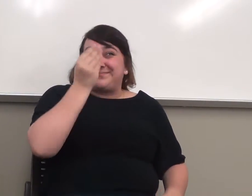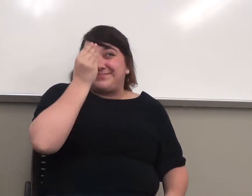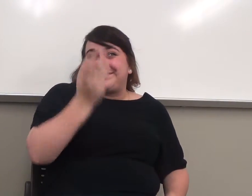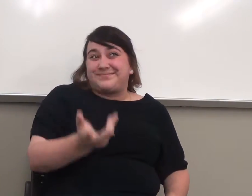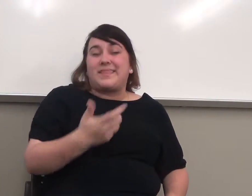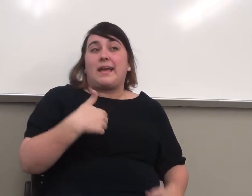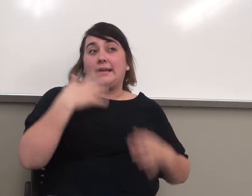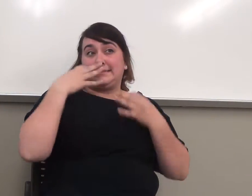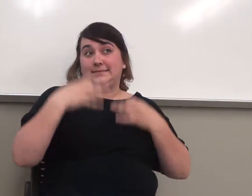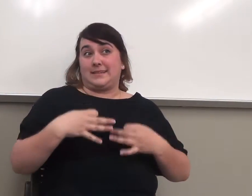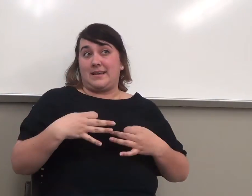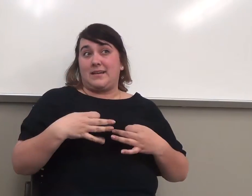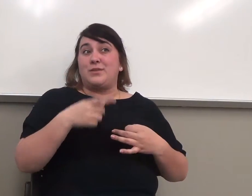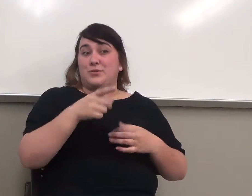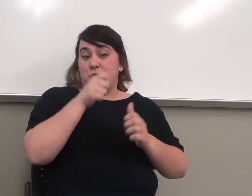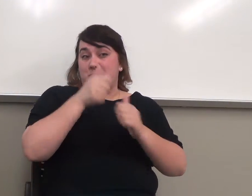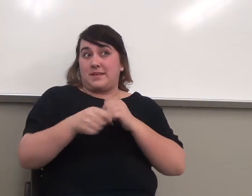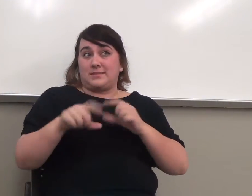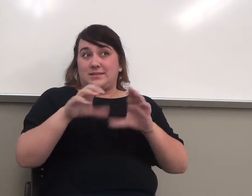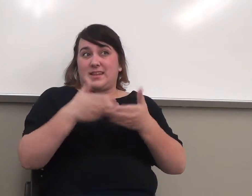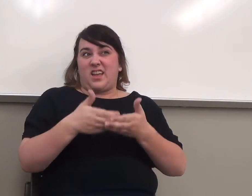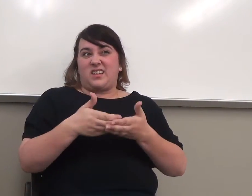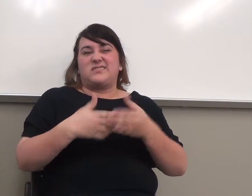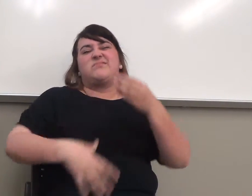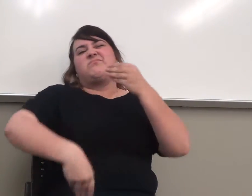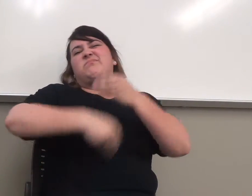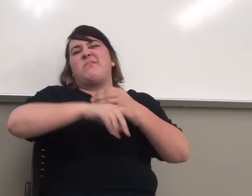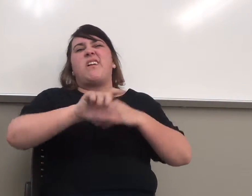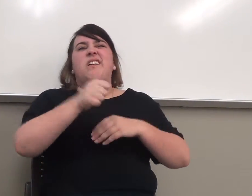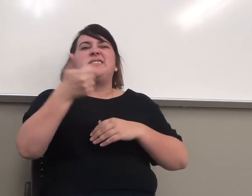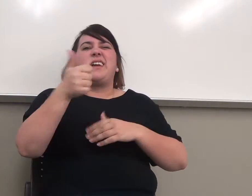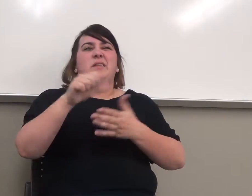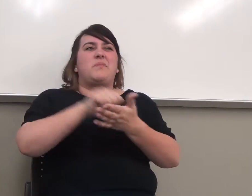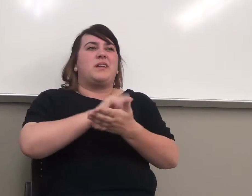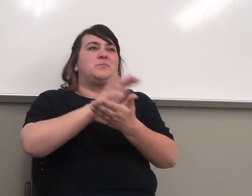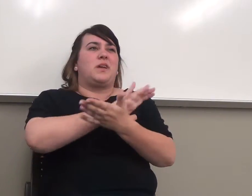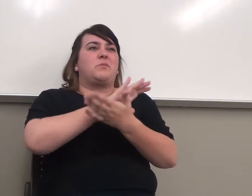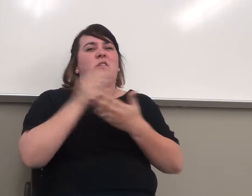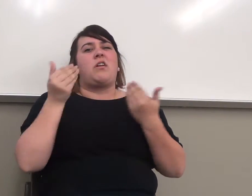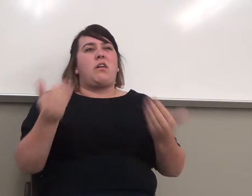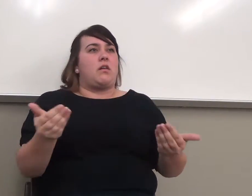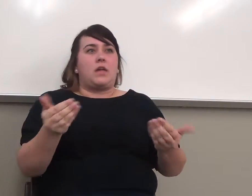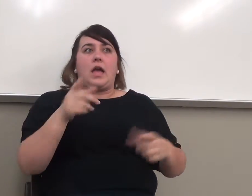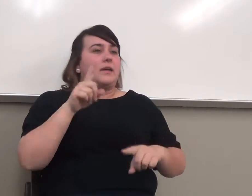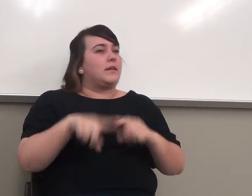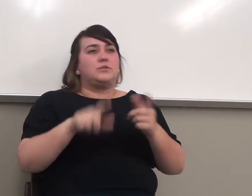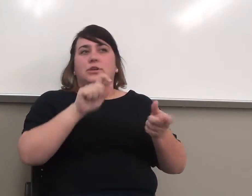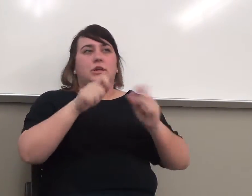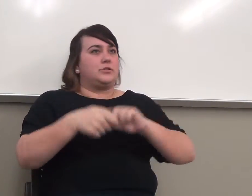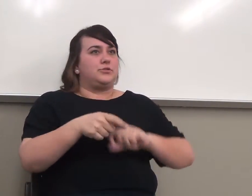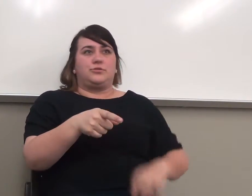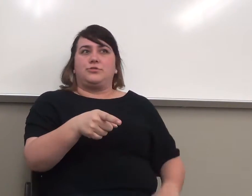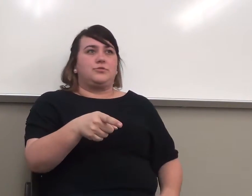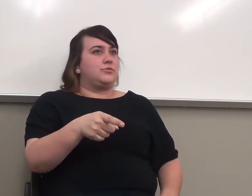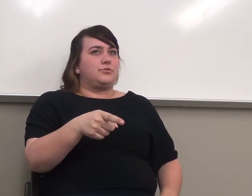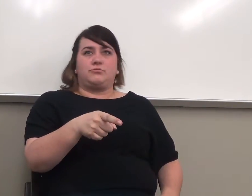if you're going to another 10-page paper, I can't change what I have in here. And you